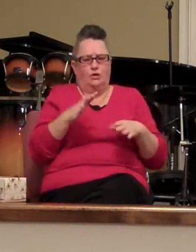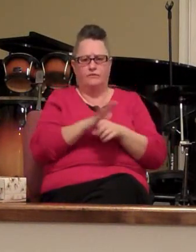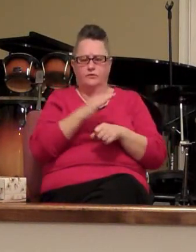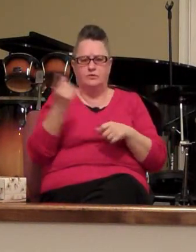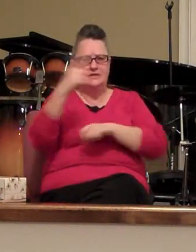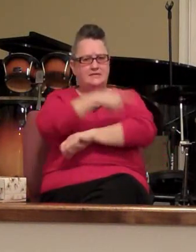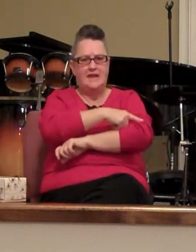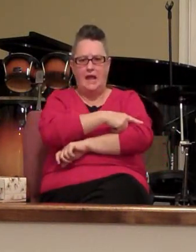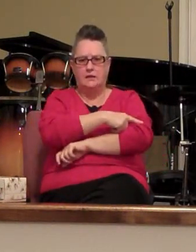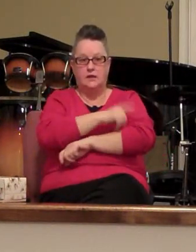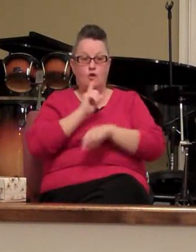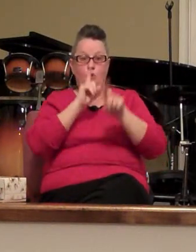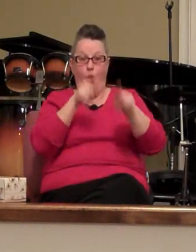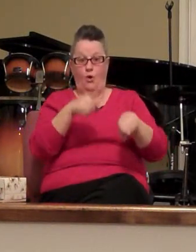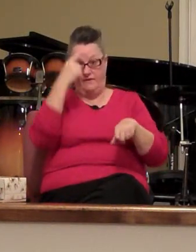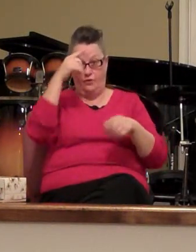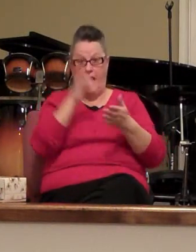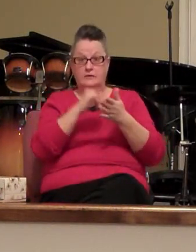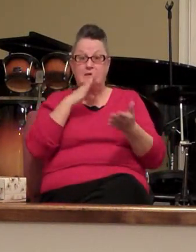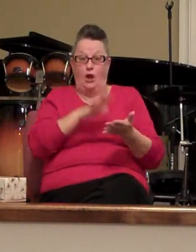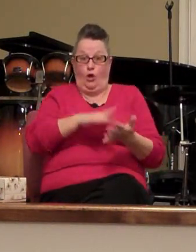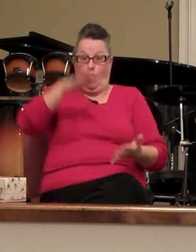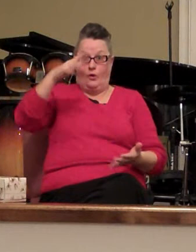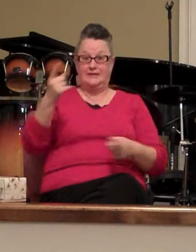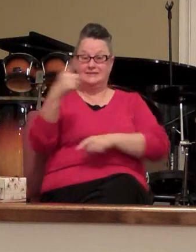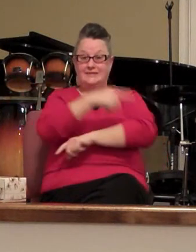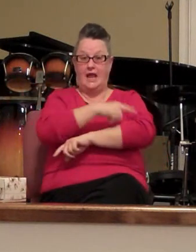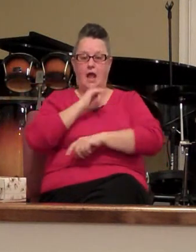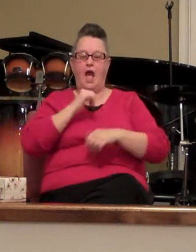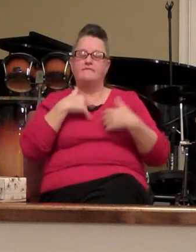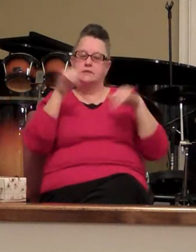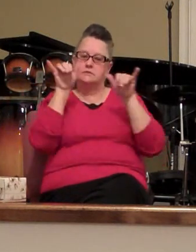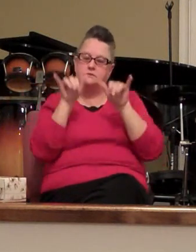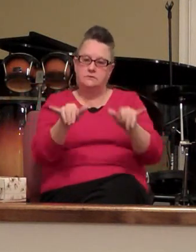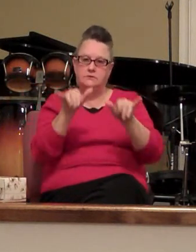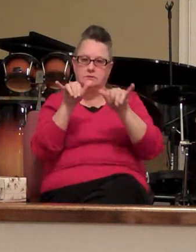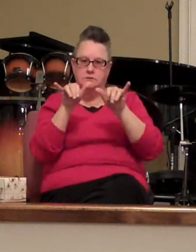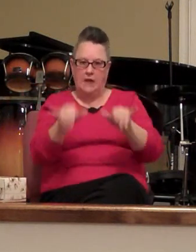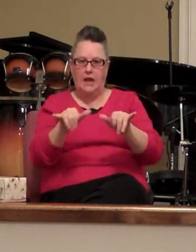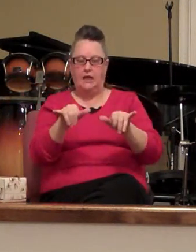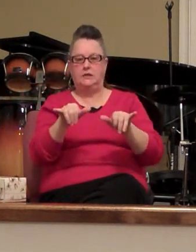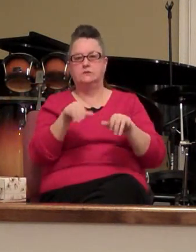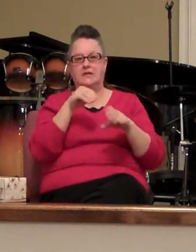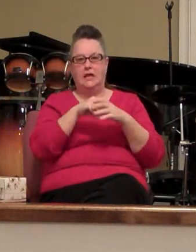and in order for that to be a glorious day I've got to stay in the church